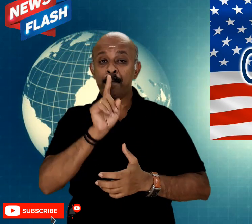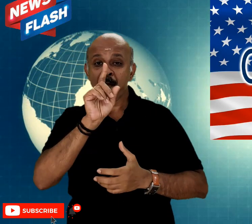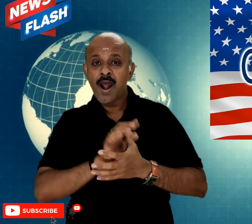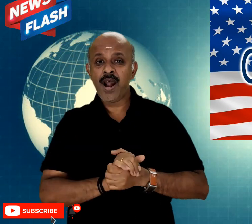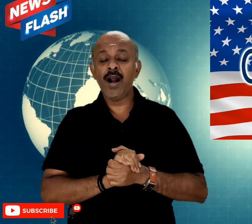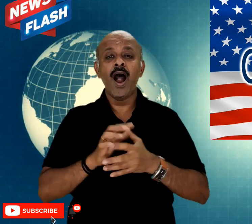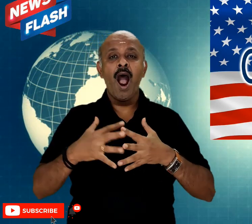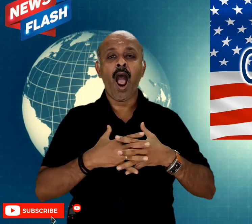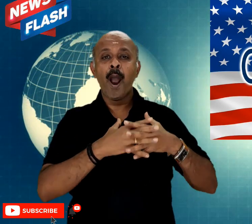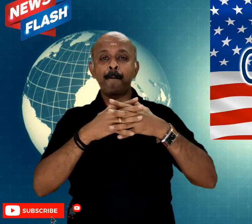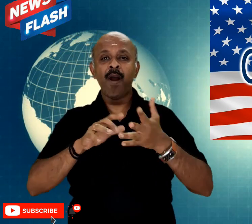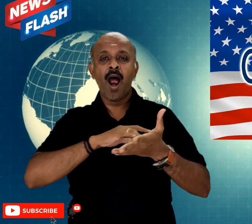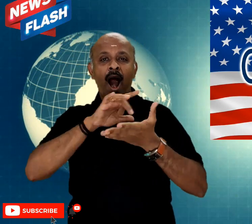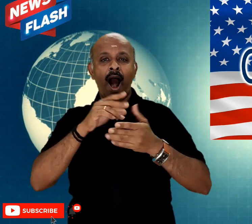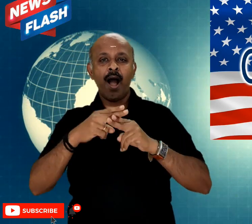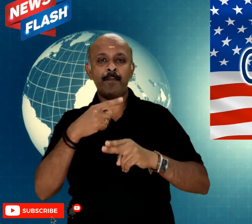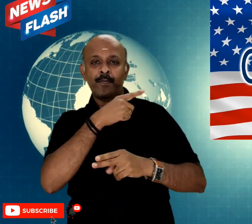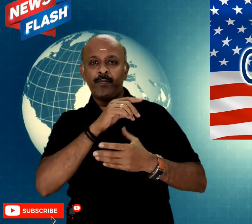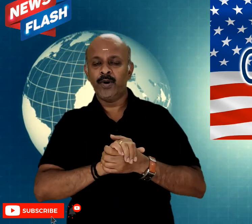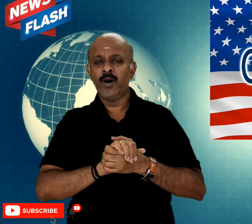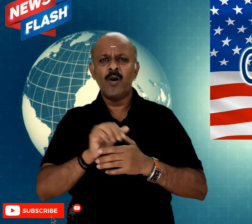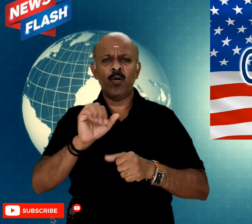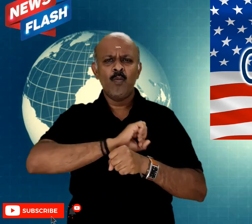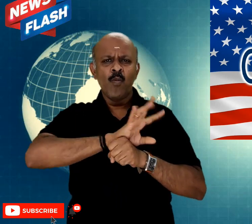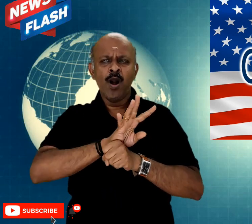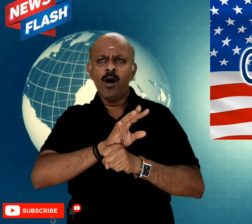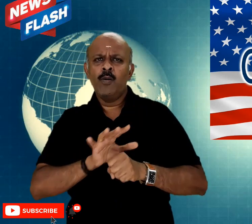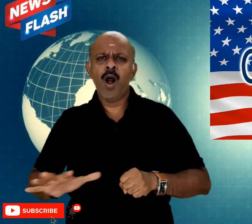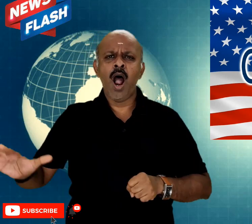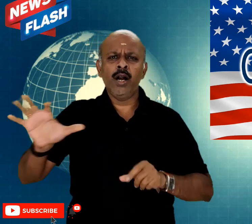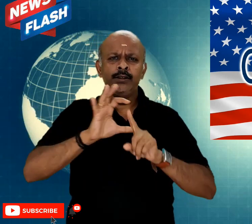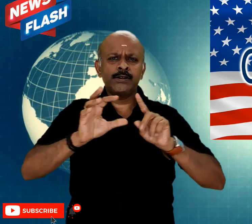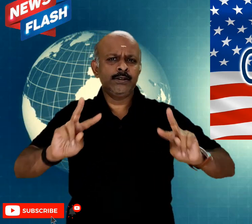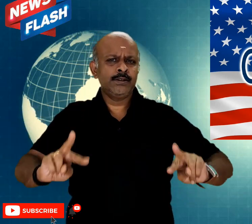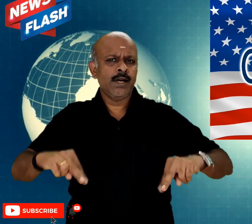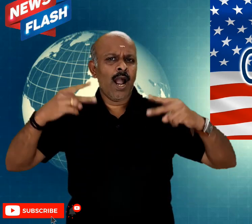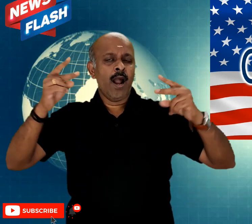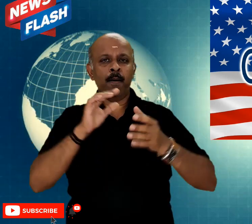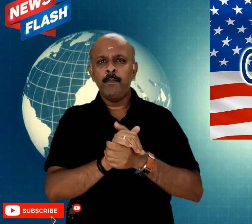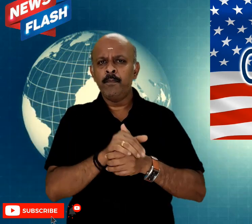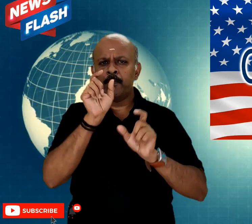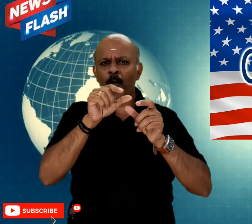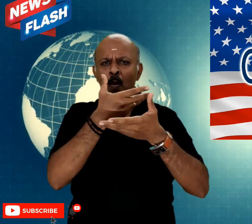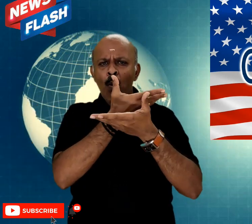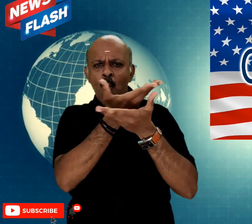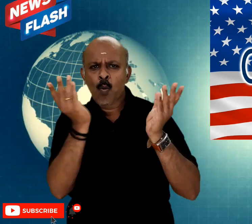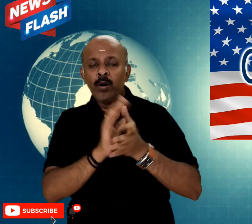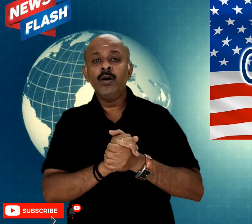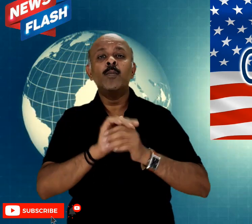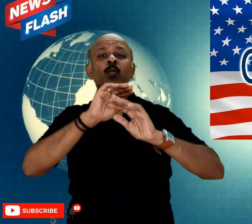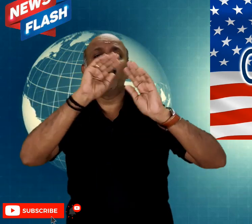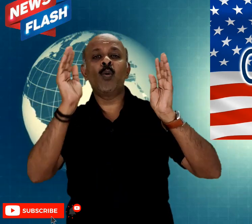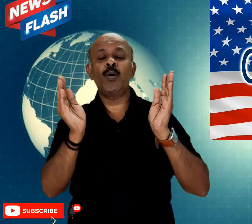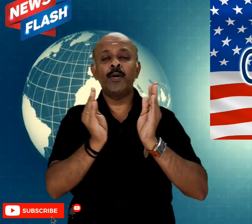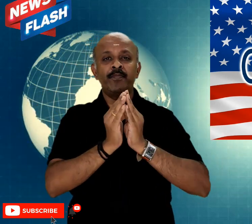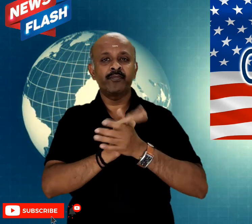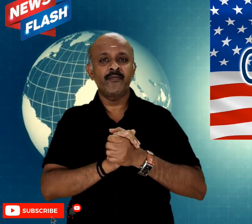Tests had to be conducted in places like USA and Brazil. At USA, around 30,000 people would be